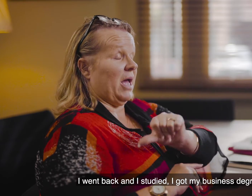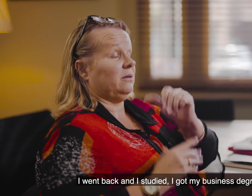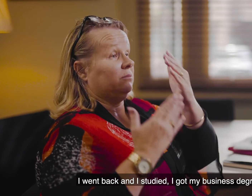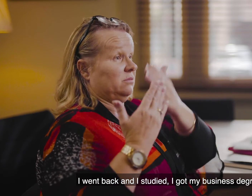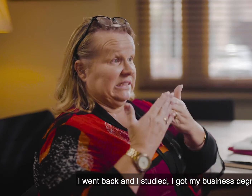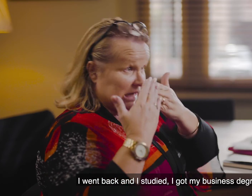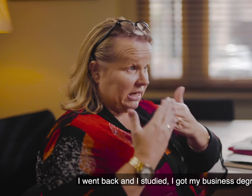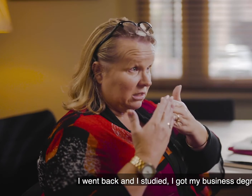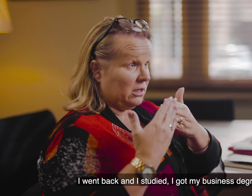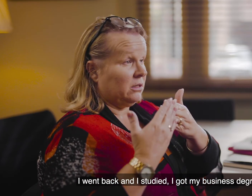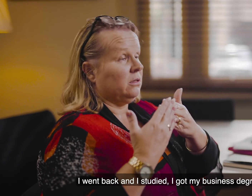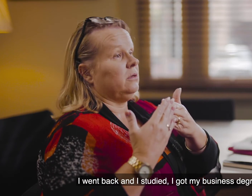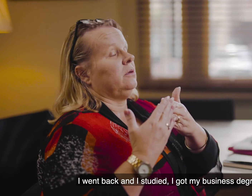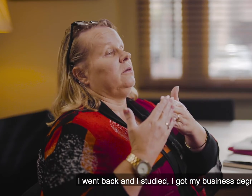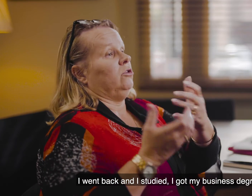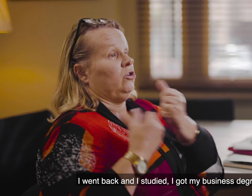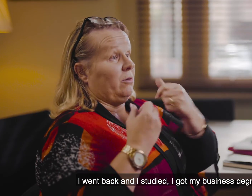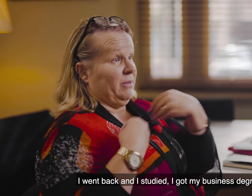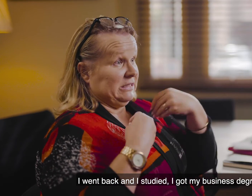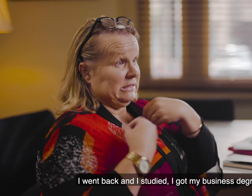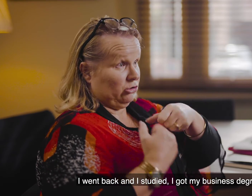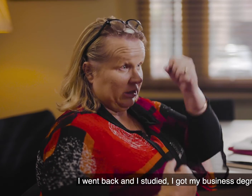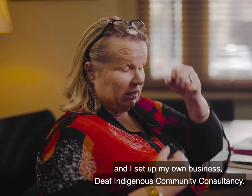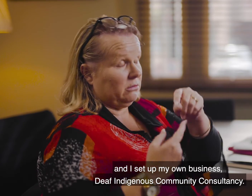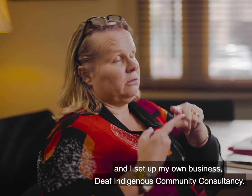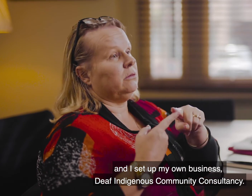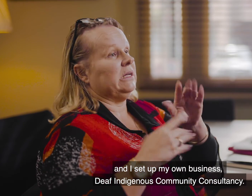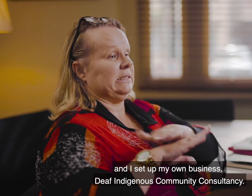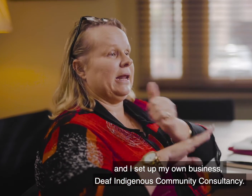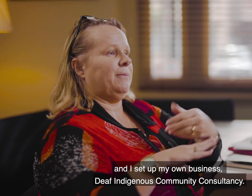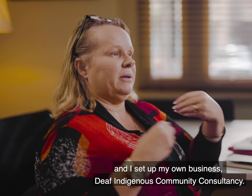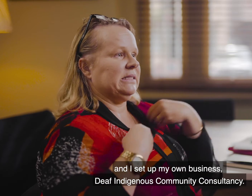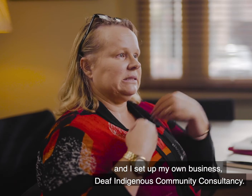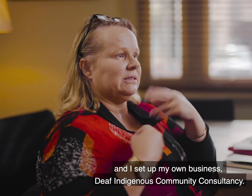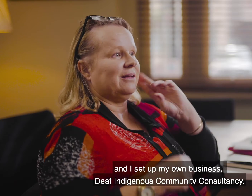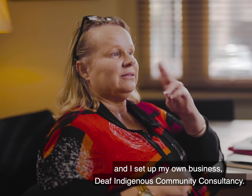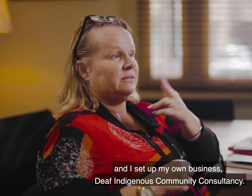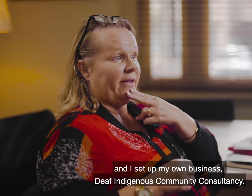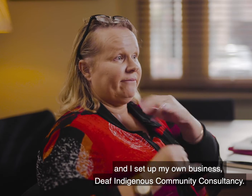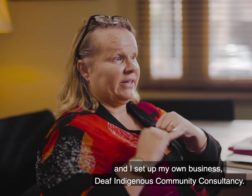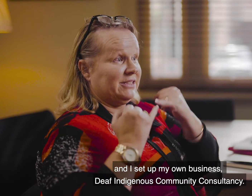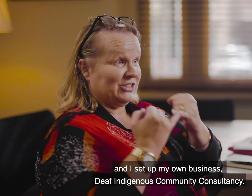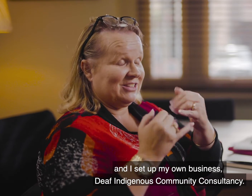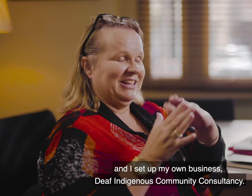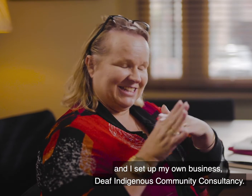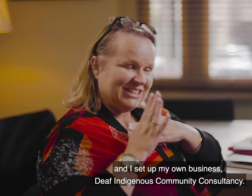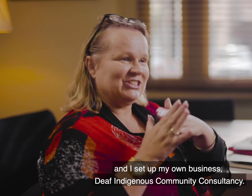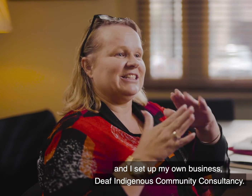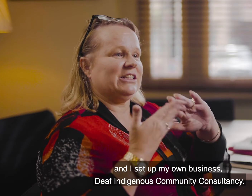went back and I studied. I got my business degree and I set up my own business. Deaf Indigenous Community